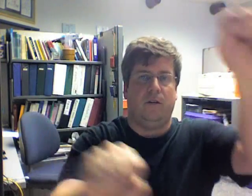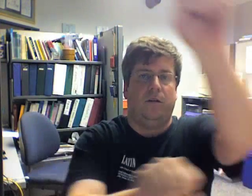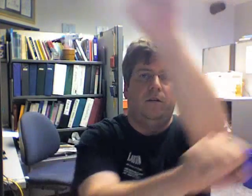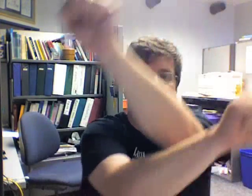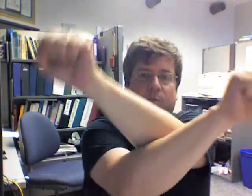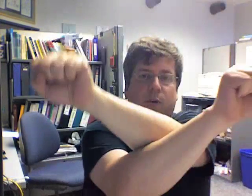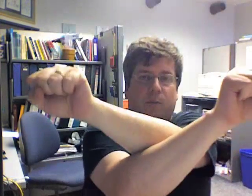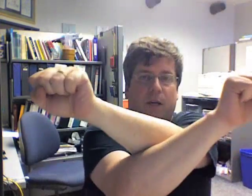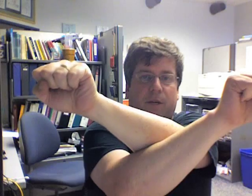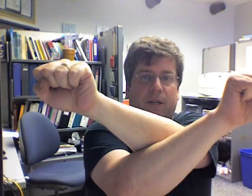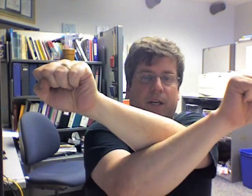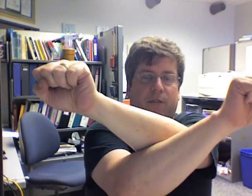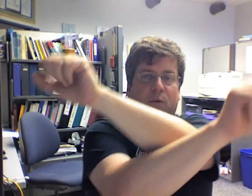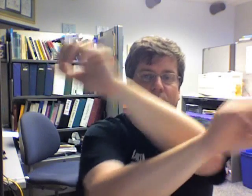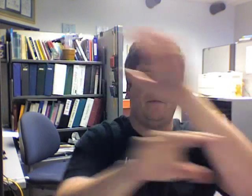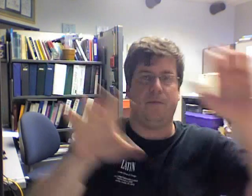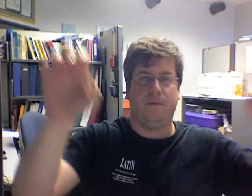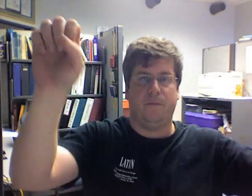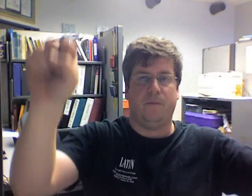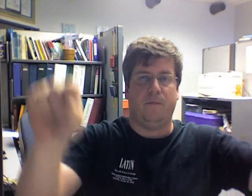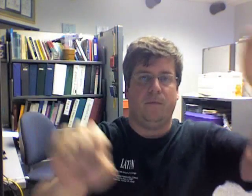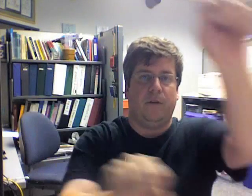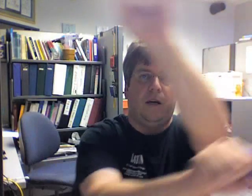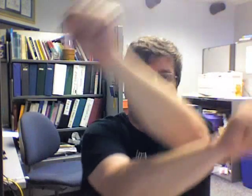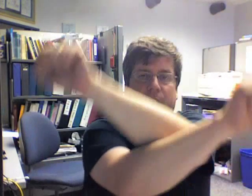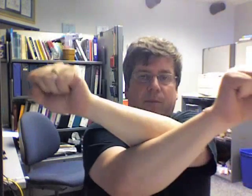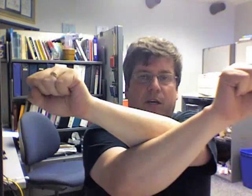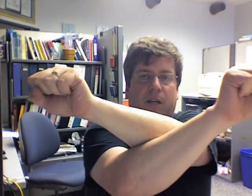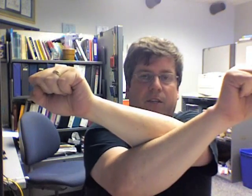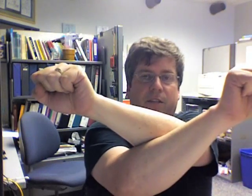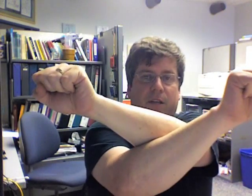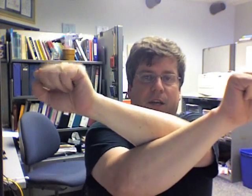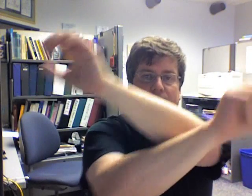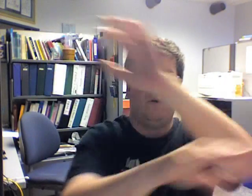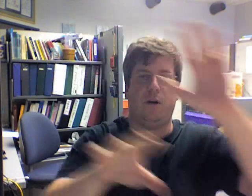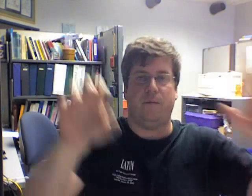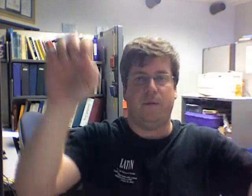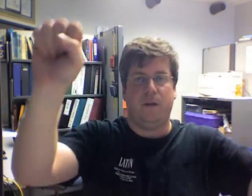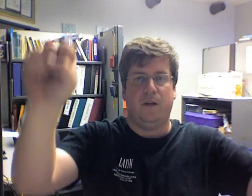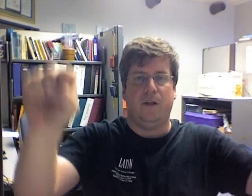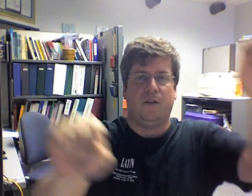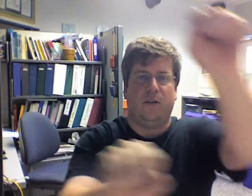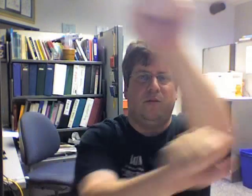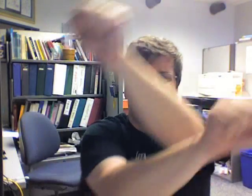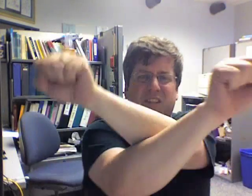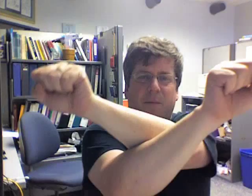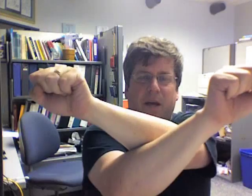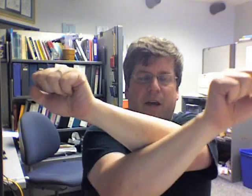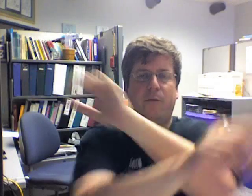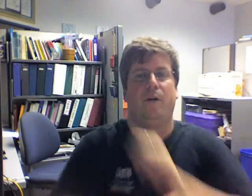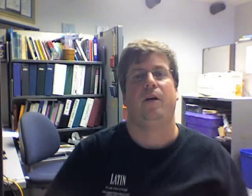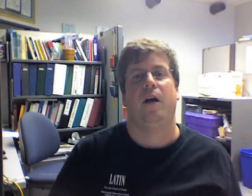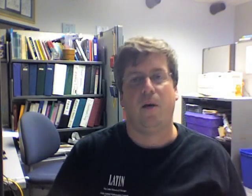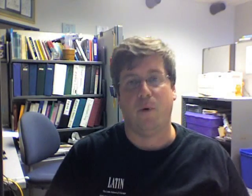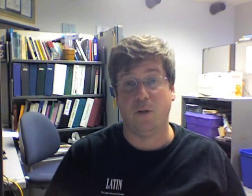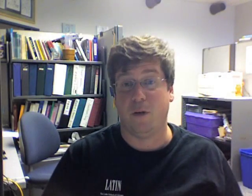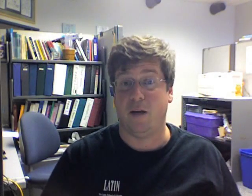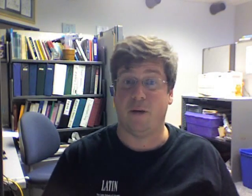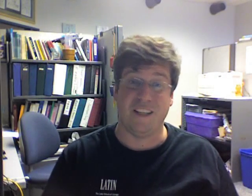This is multiplying by negative 1. i times i is negative 1. So somehow, multiplying by a